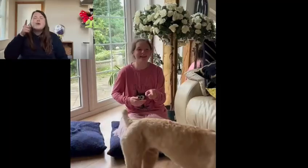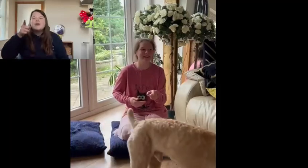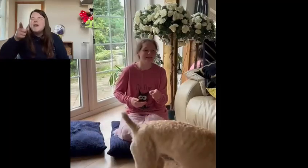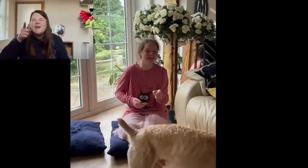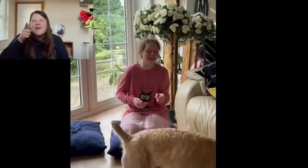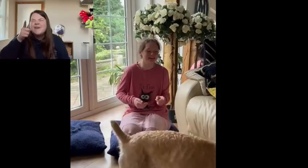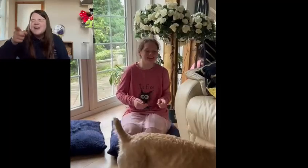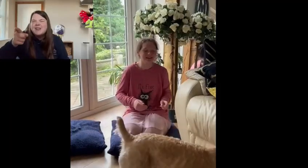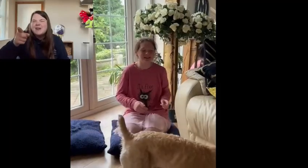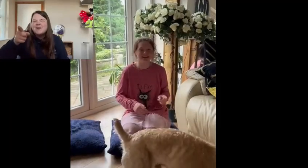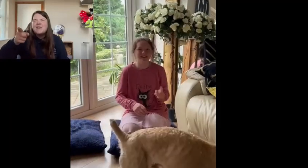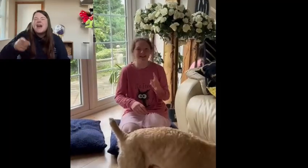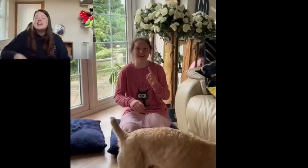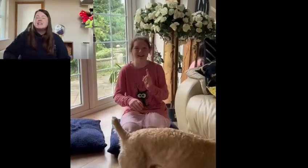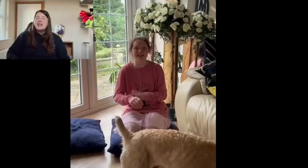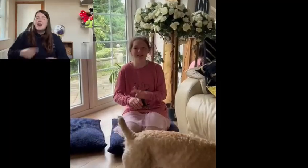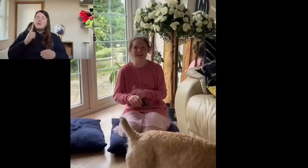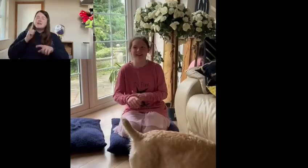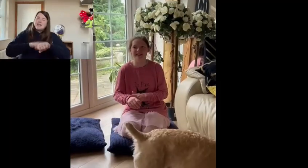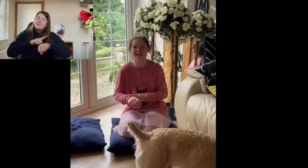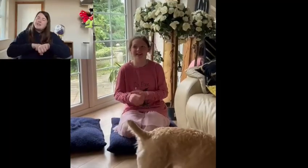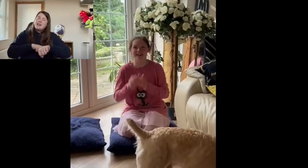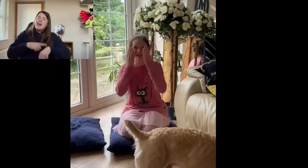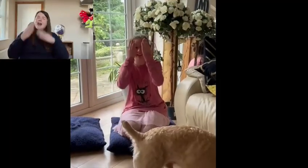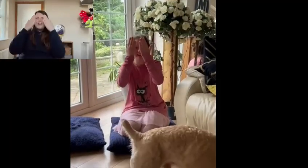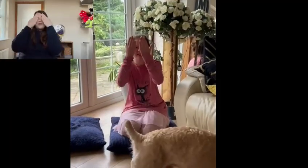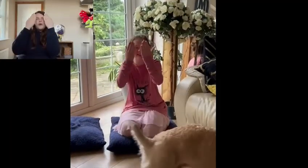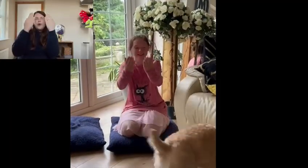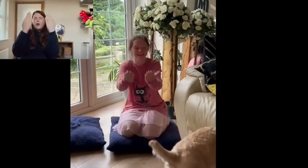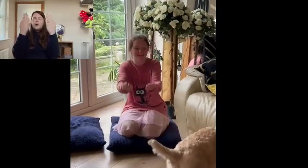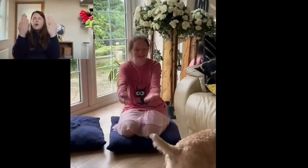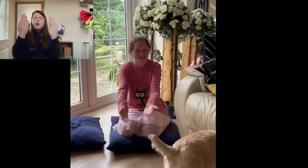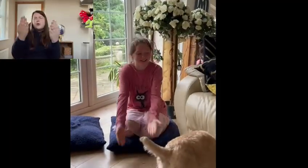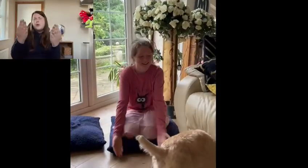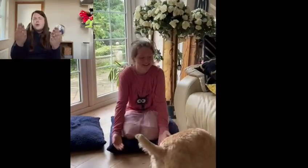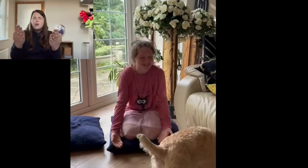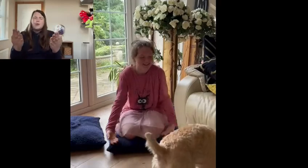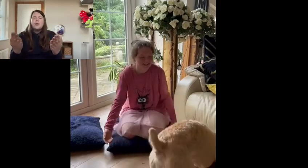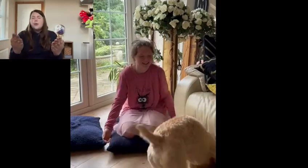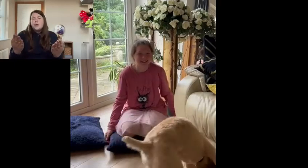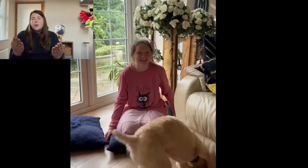you, you, you, and now it's time to let it through.